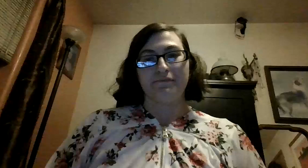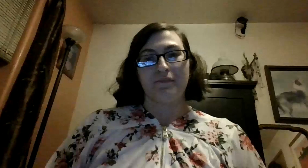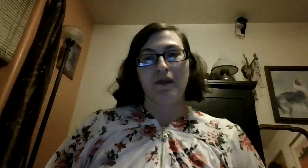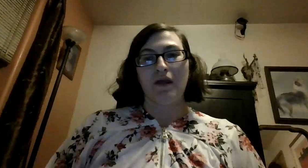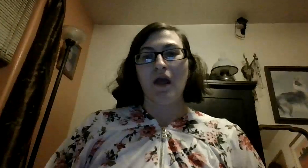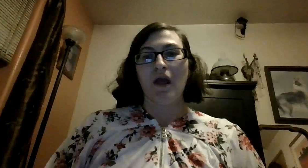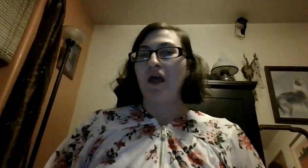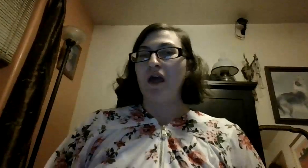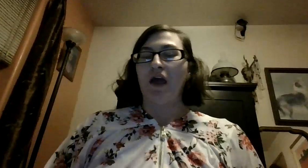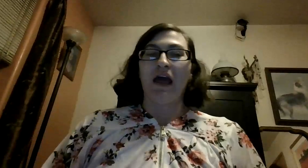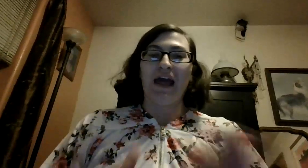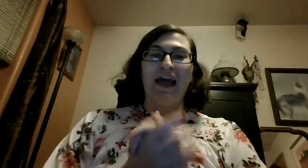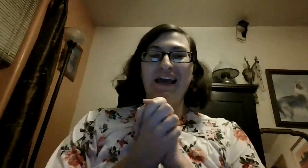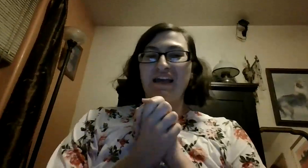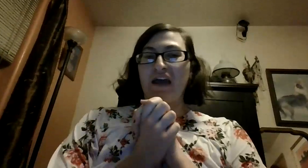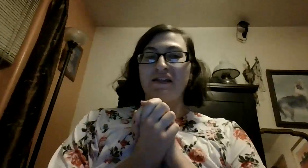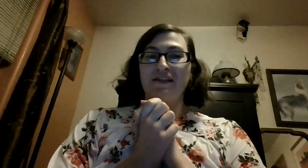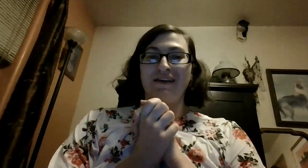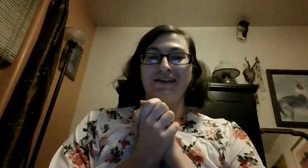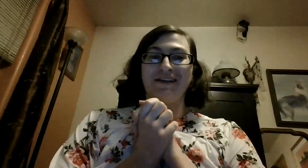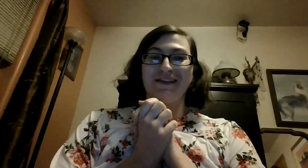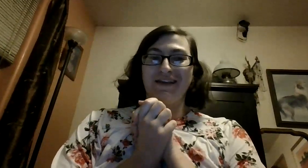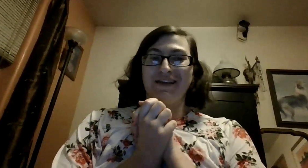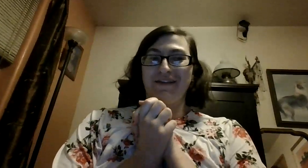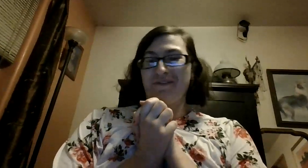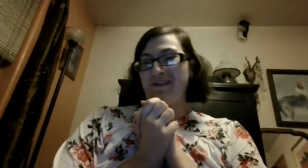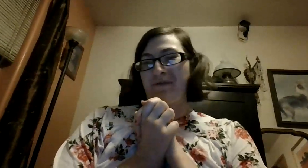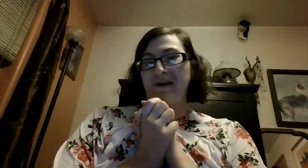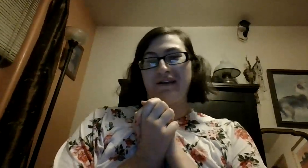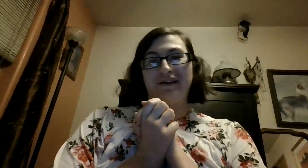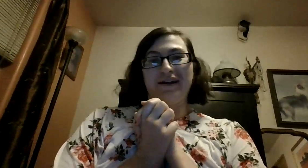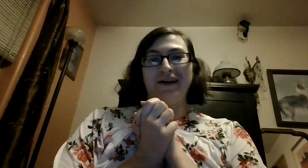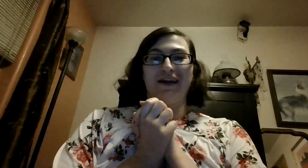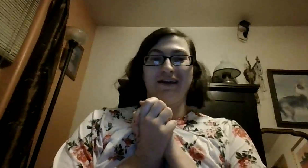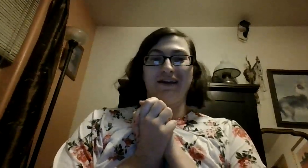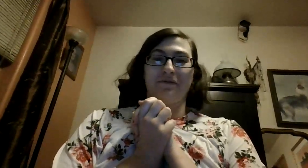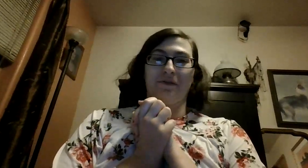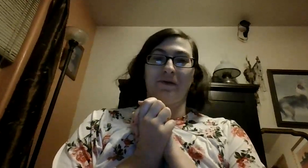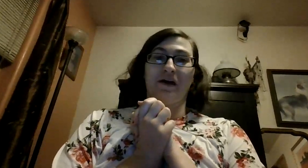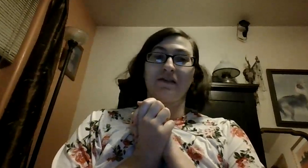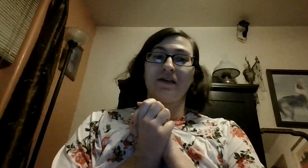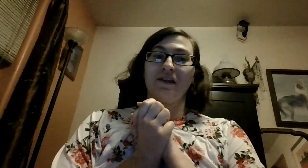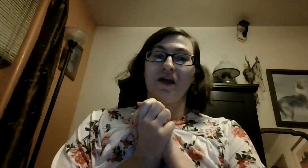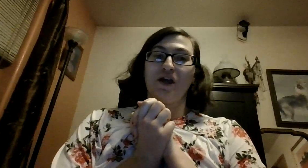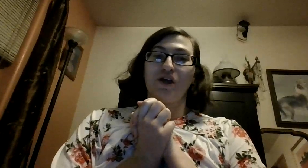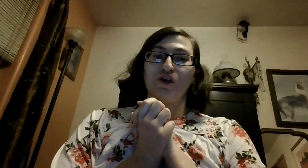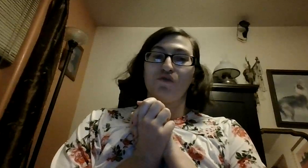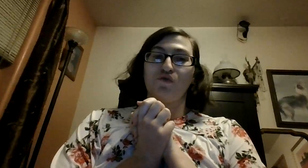hey guys this is Wednesday Monday Night Night aka Elizabeth Dawson so